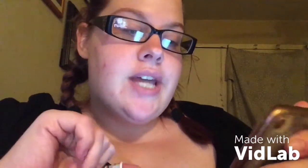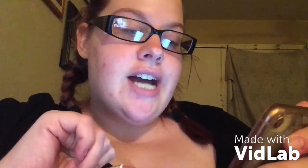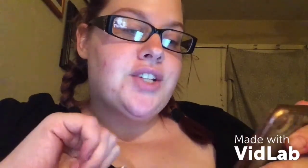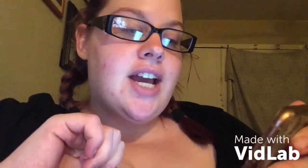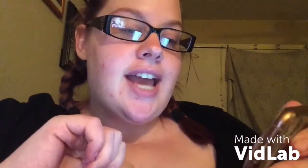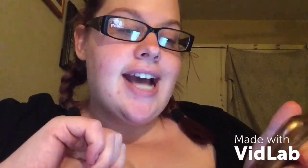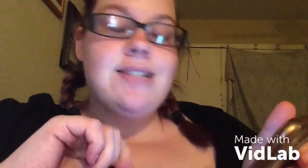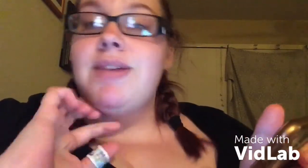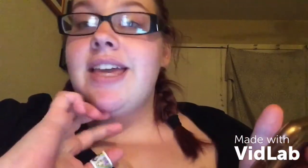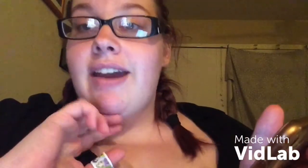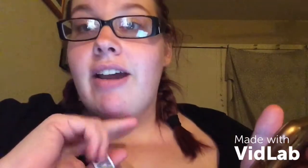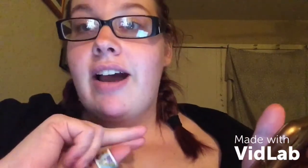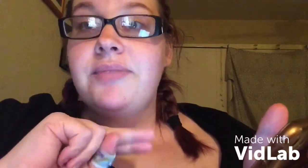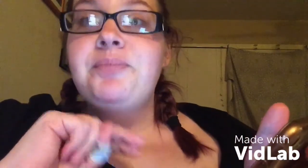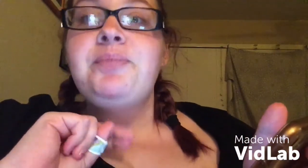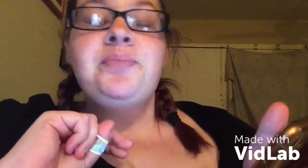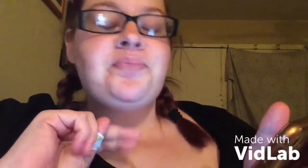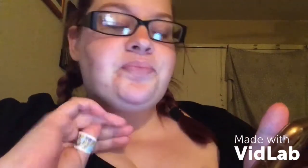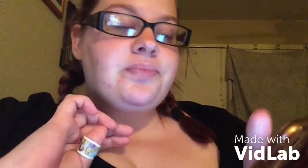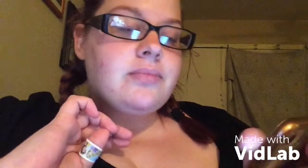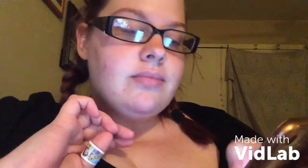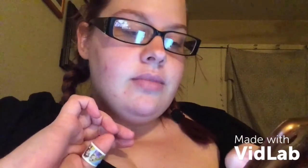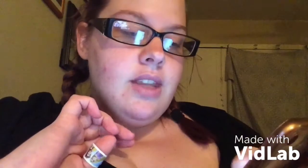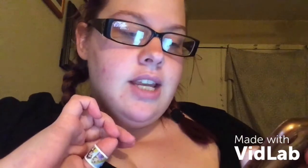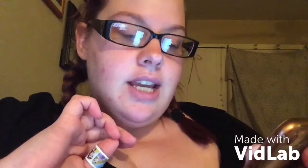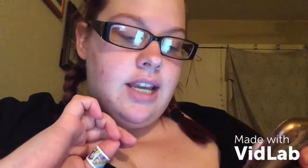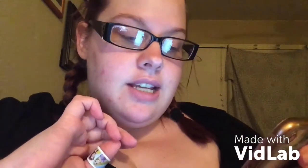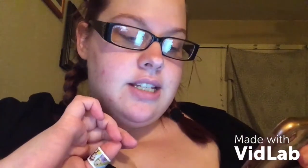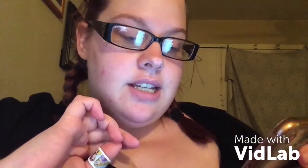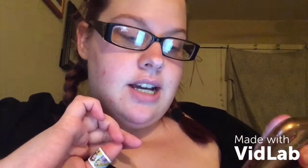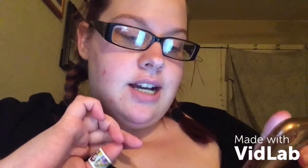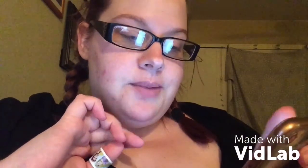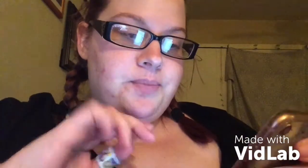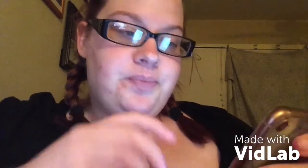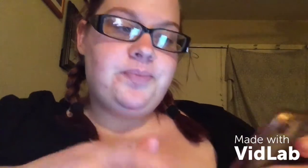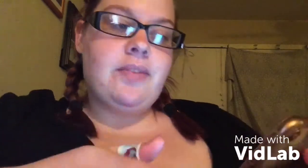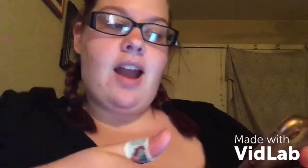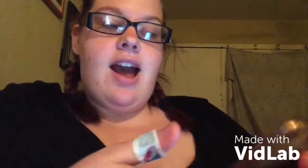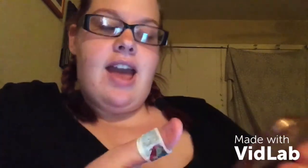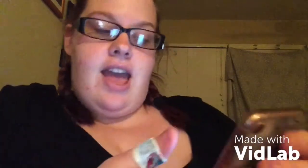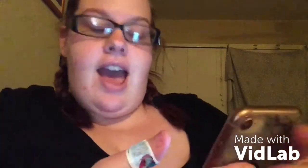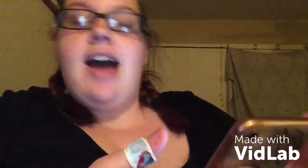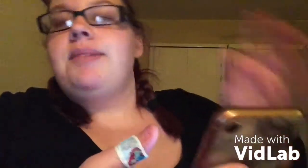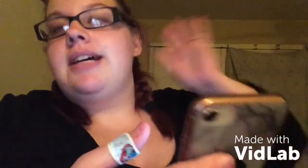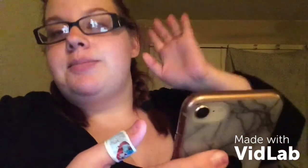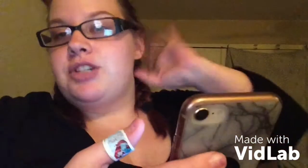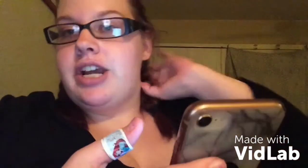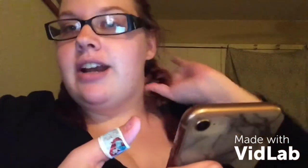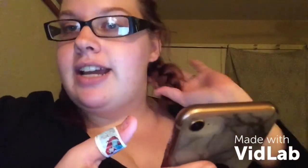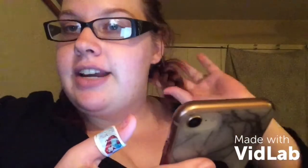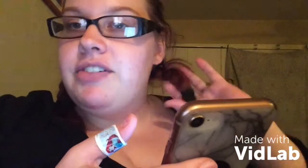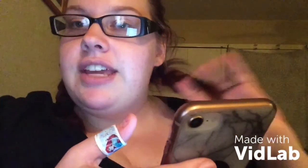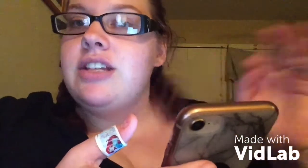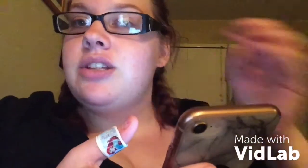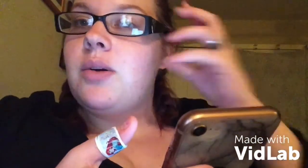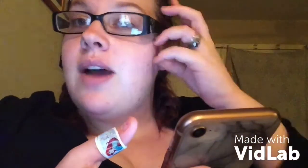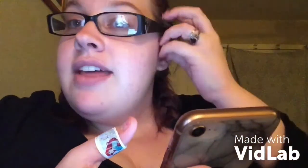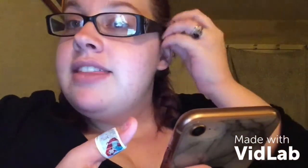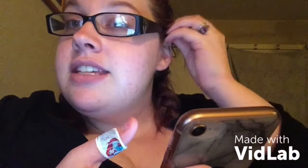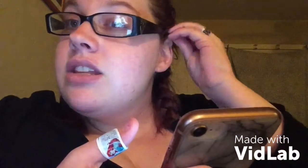the hashtag, AskBCarryOn, and, um, I had my husband share it and everything. So, these